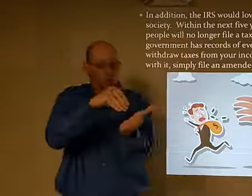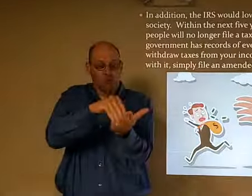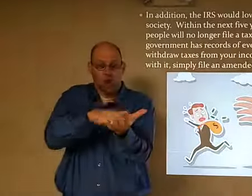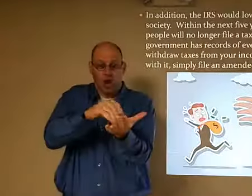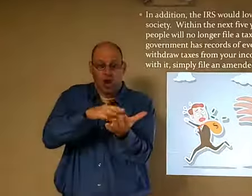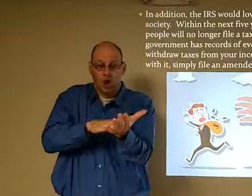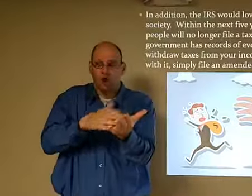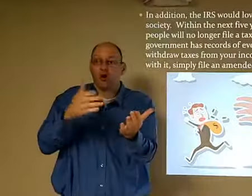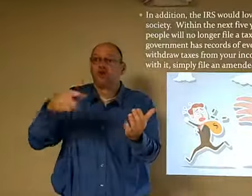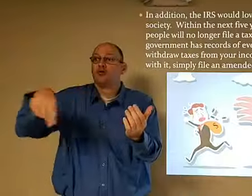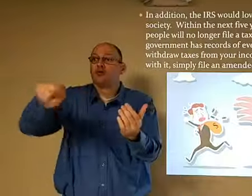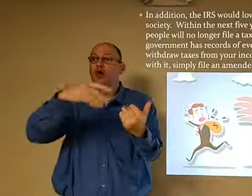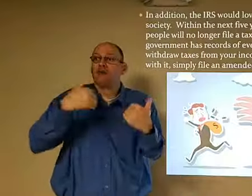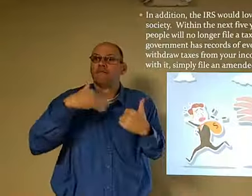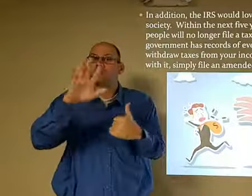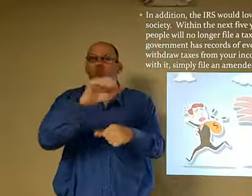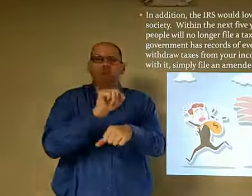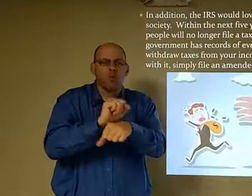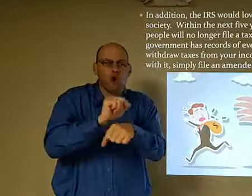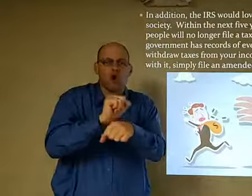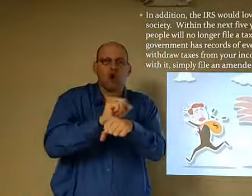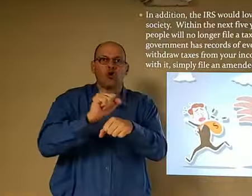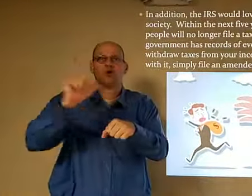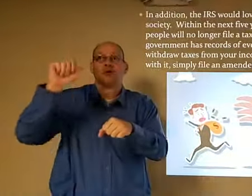So if the government has all the records of everything you do,